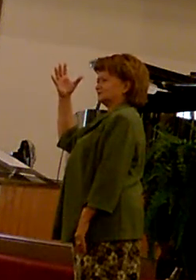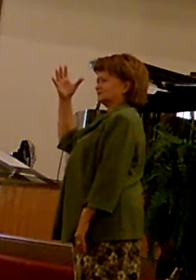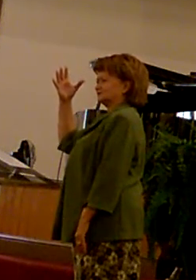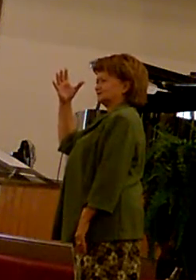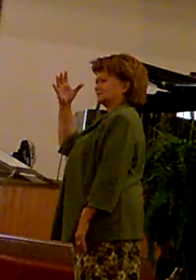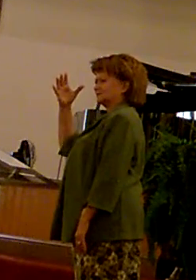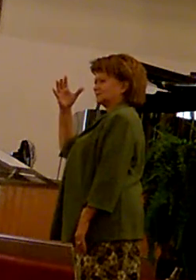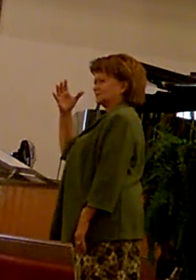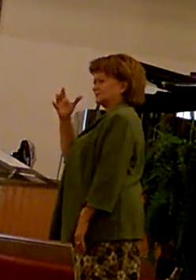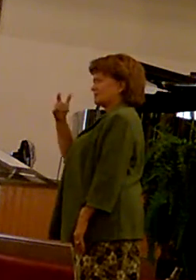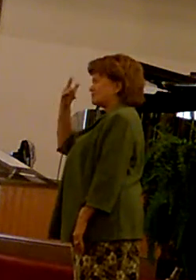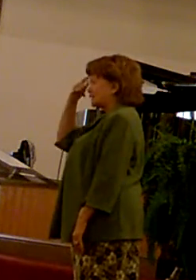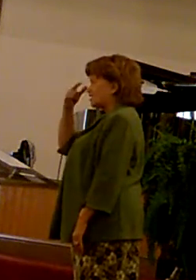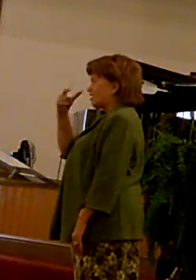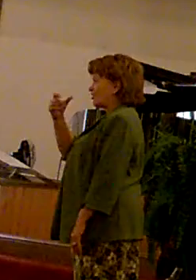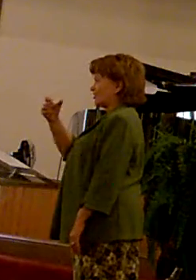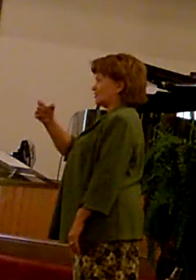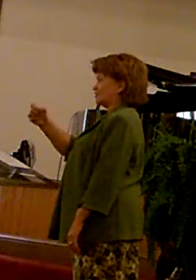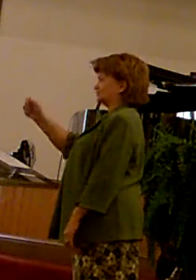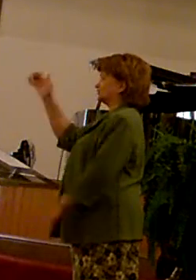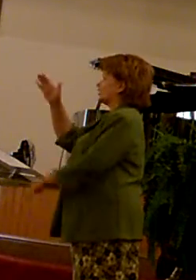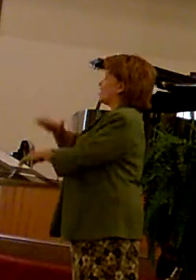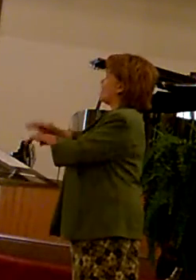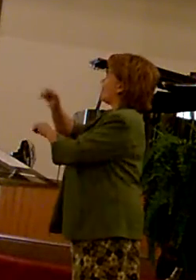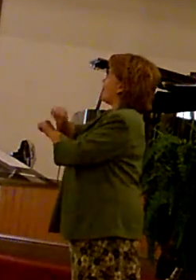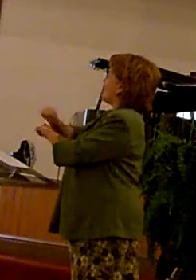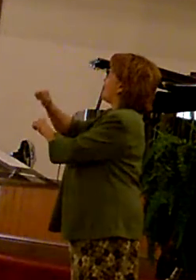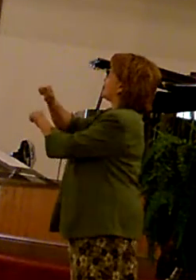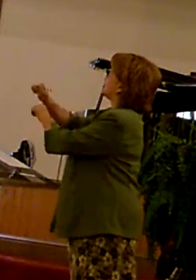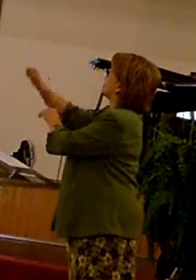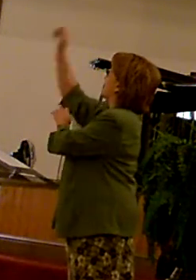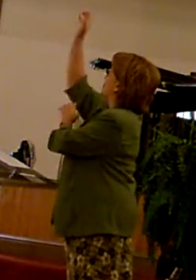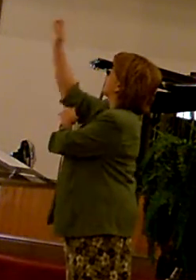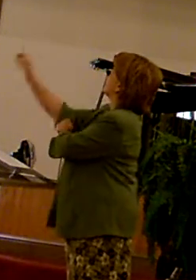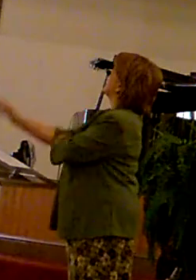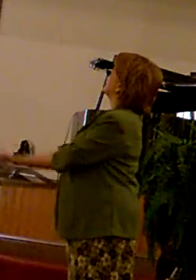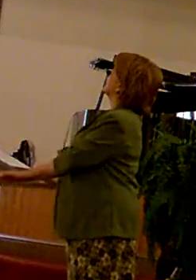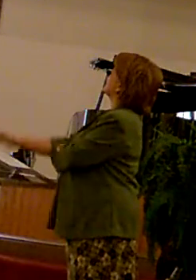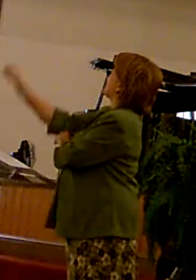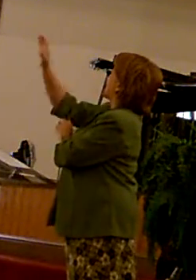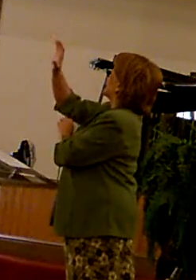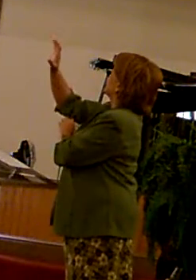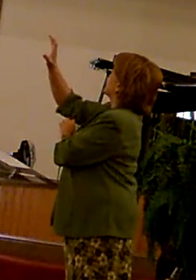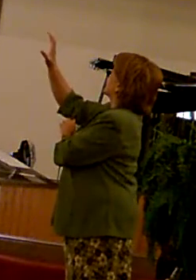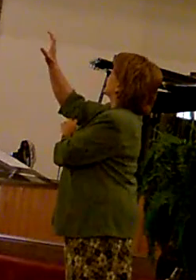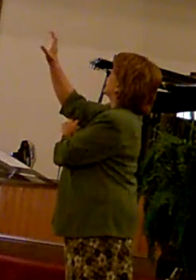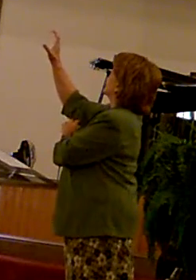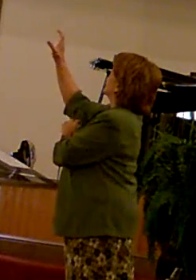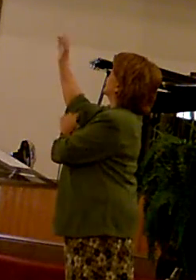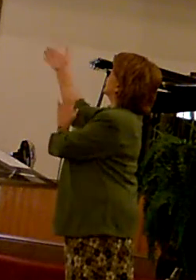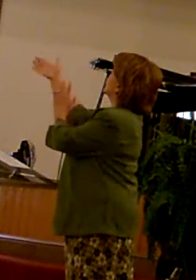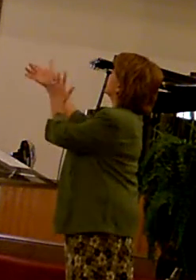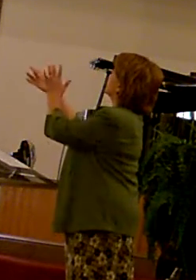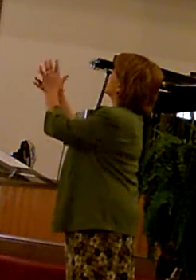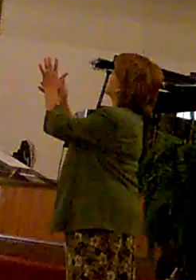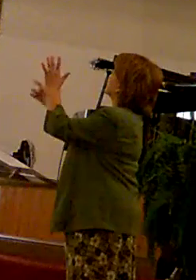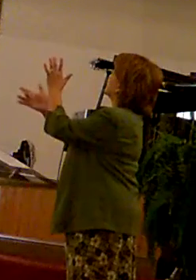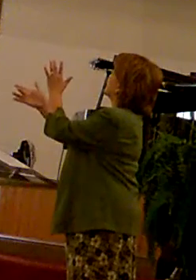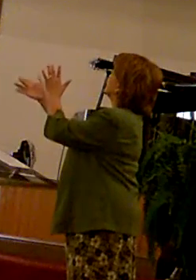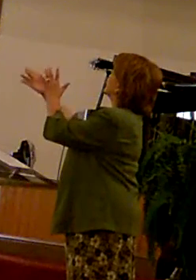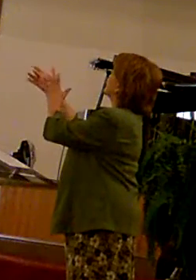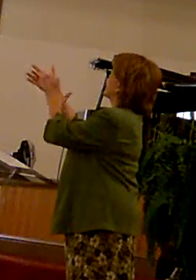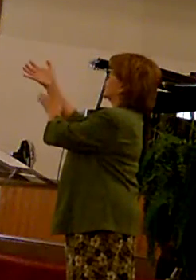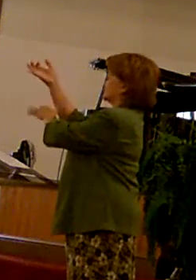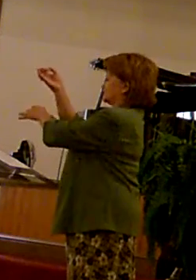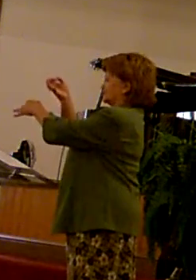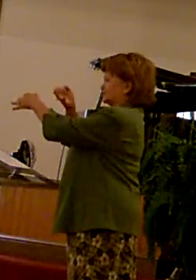Because on Calvary's mountain He took my place